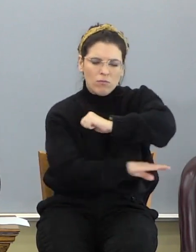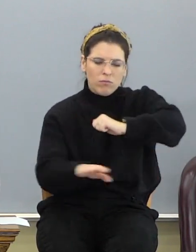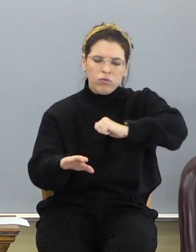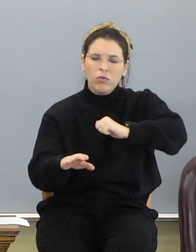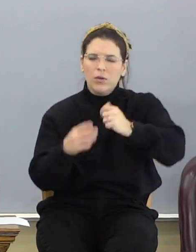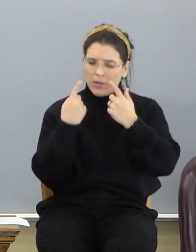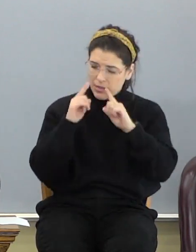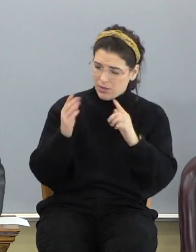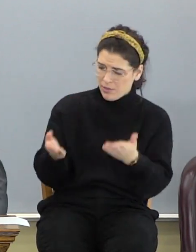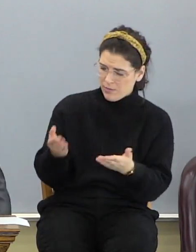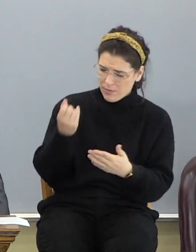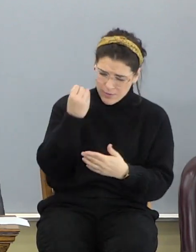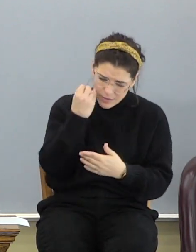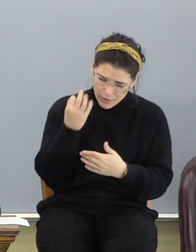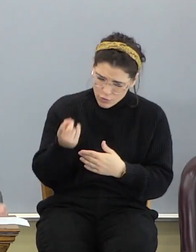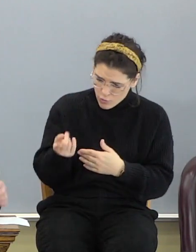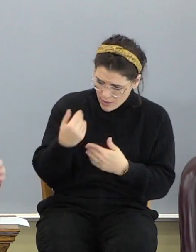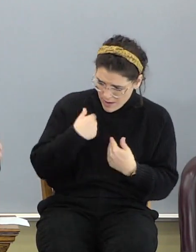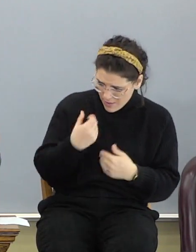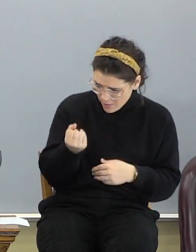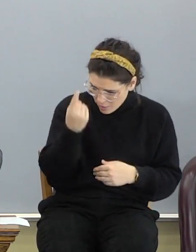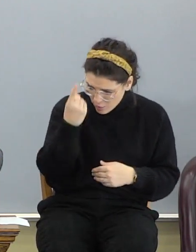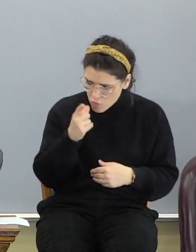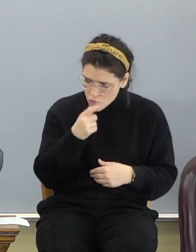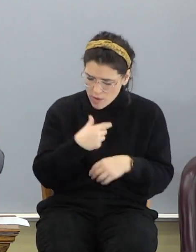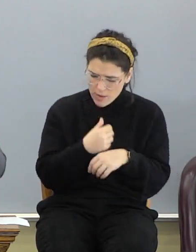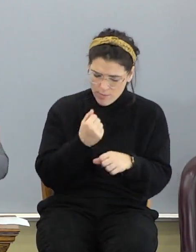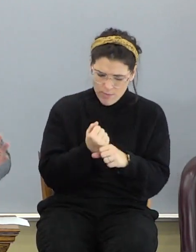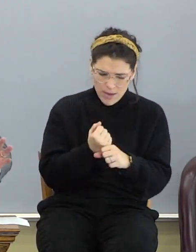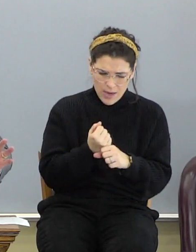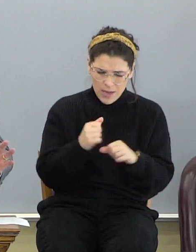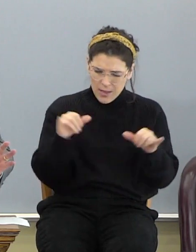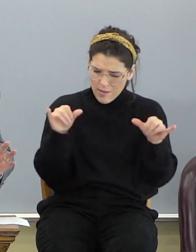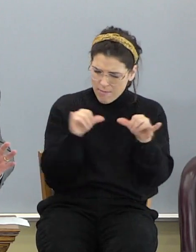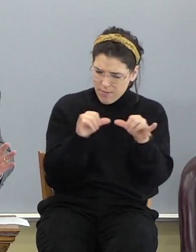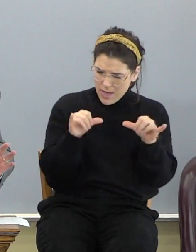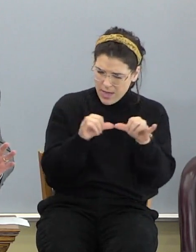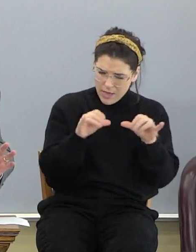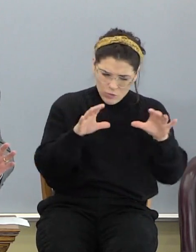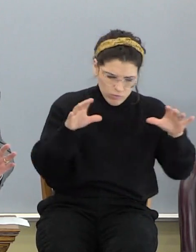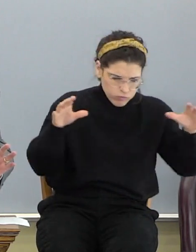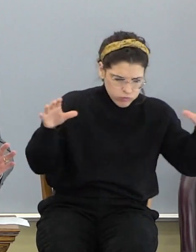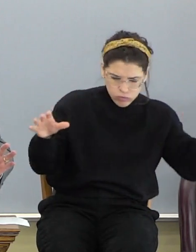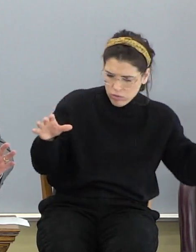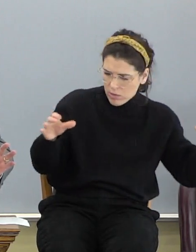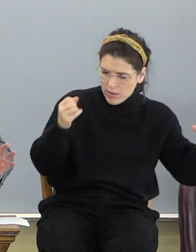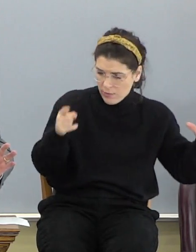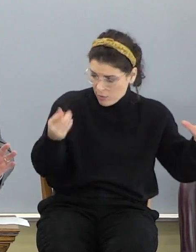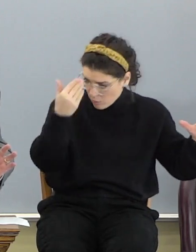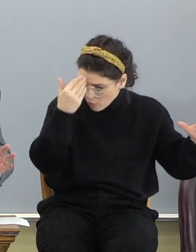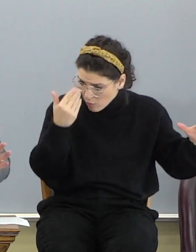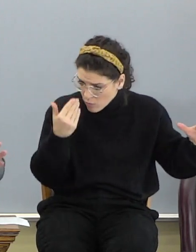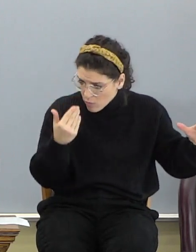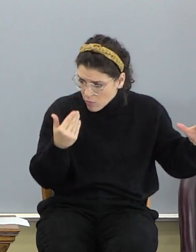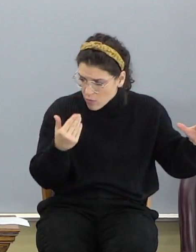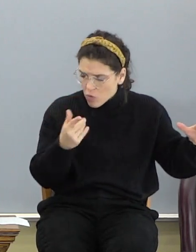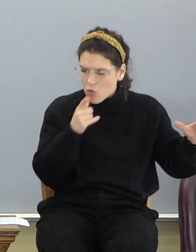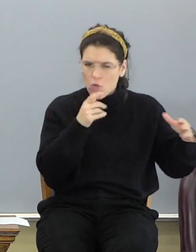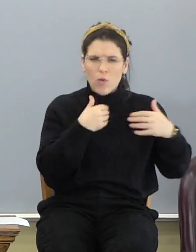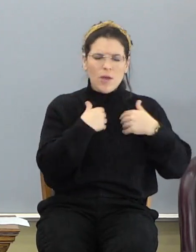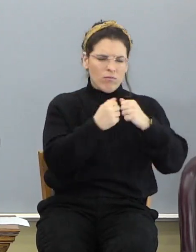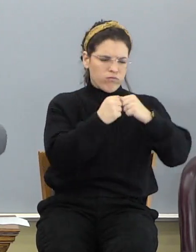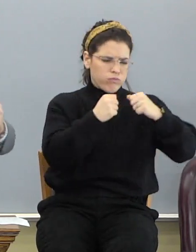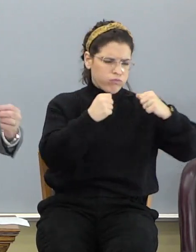Declare, if thou hast to understand, who hath made the, laid the measure thereon, if thou knowest? Or who hath